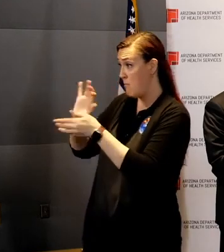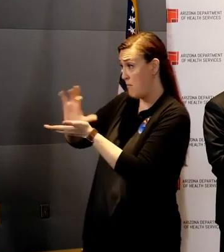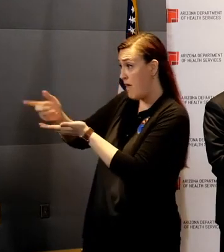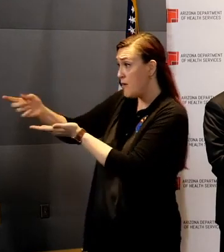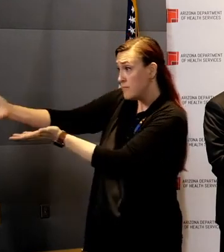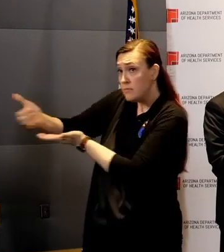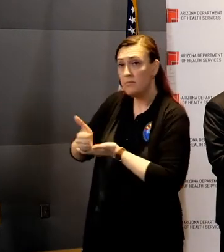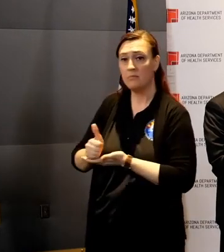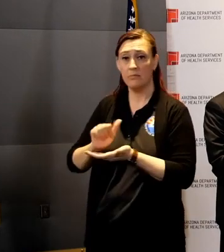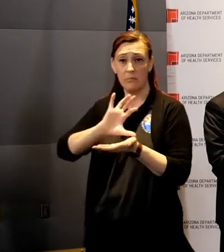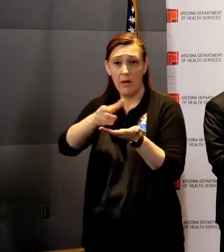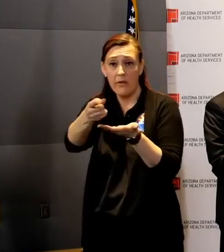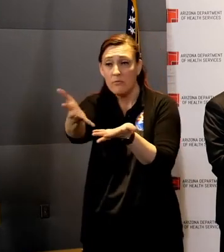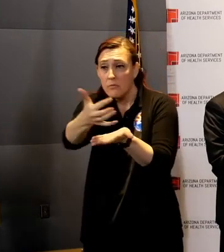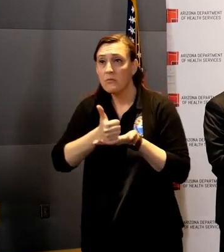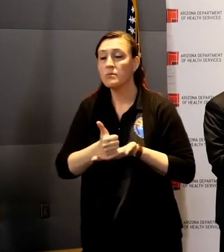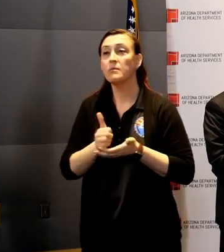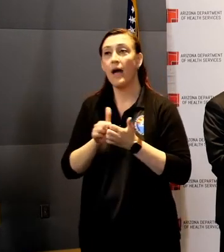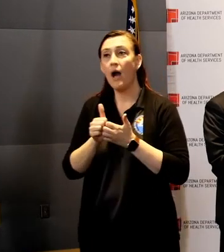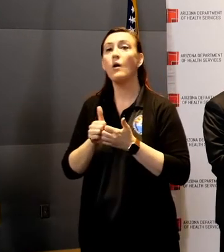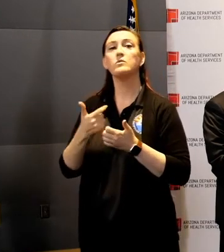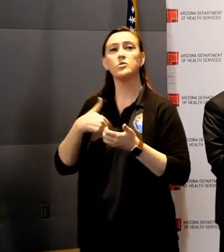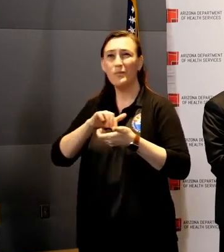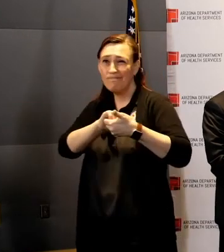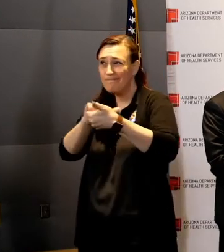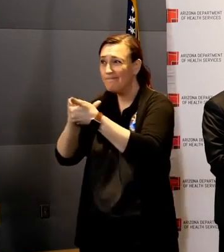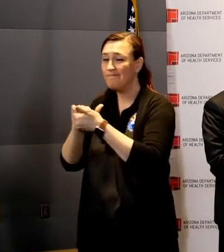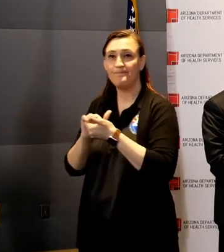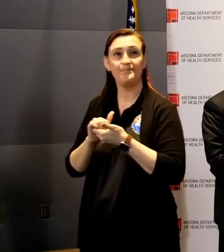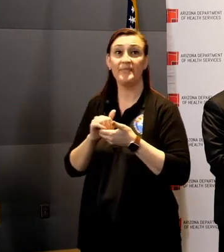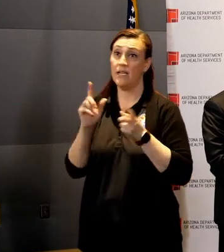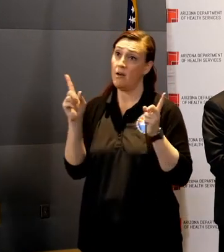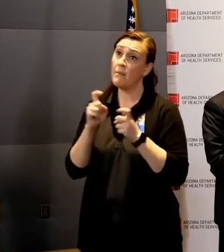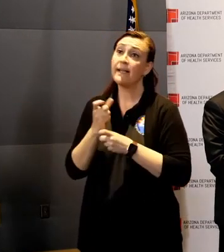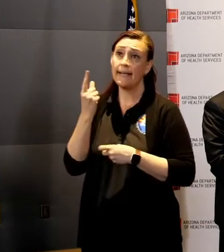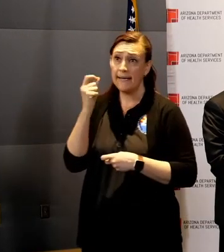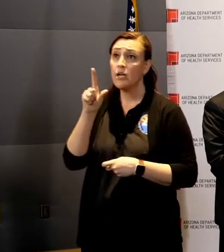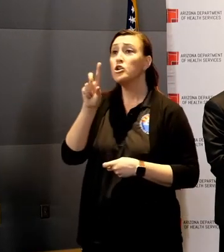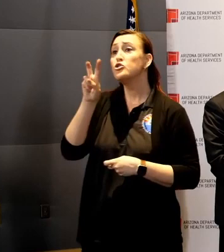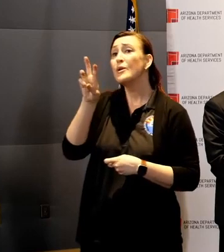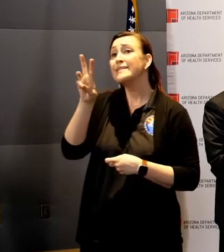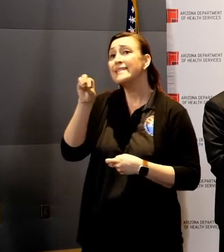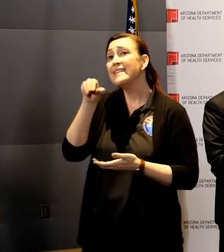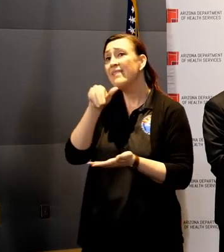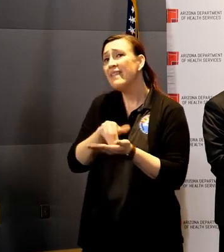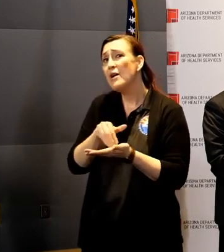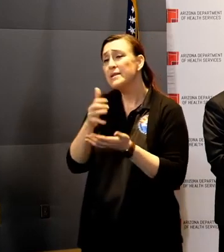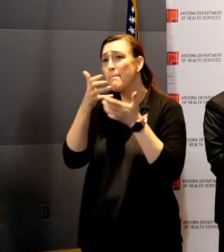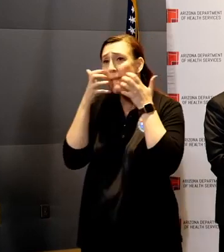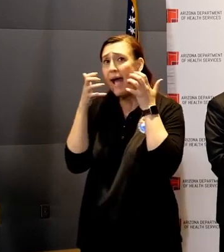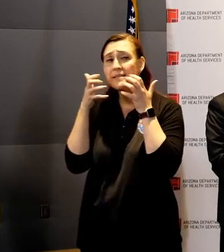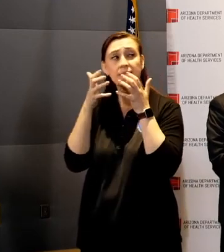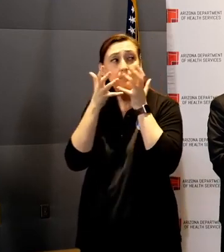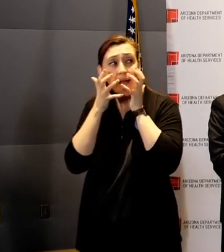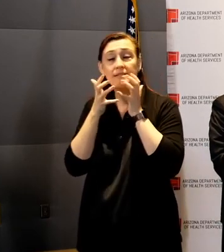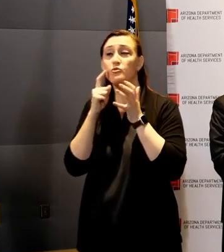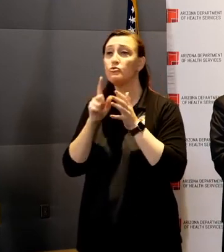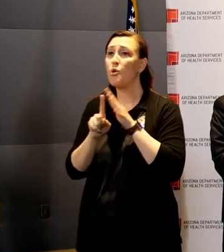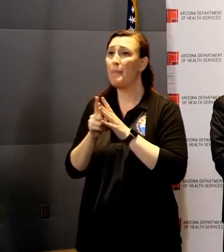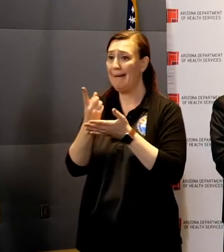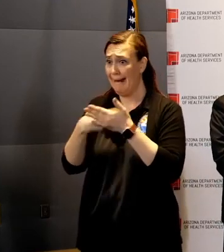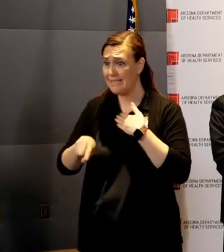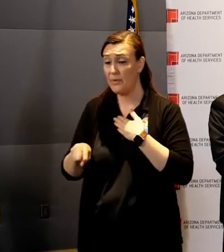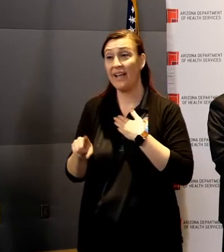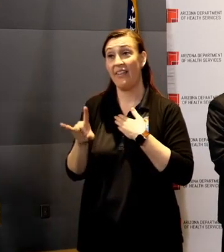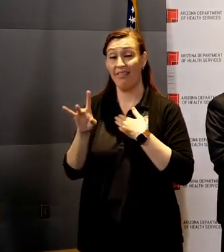additional masks. And so that is one of those things that to get 260,000 masks here next week, that was